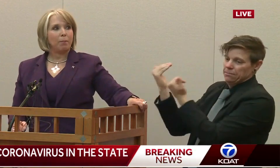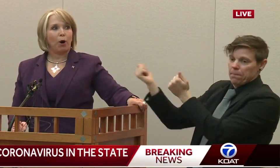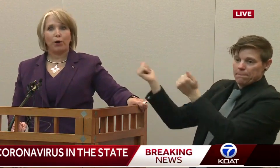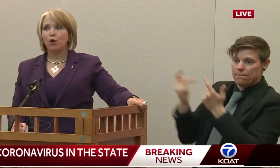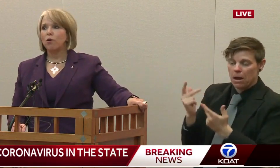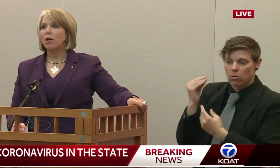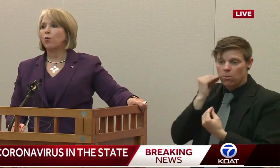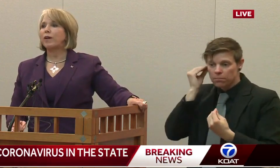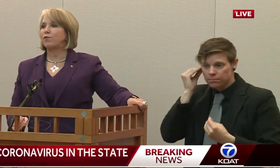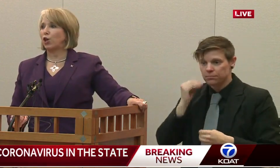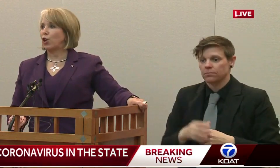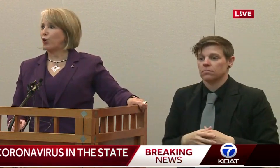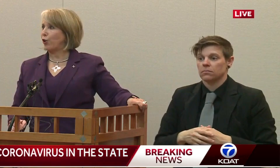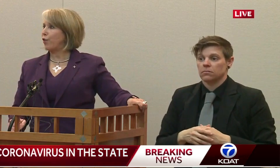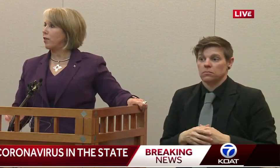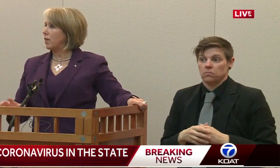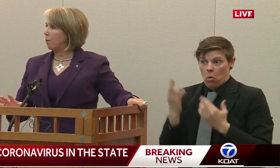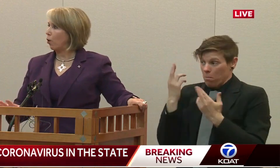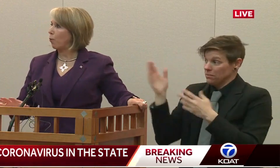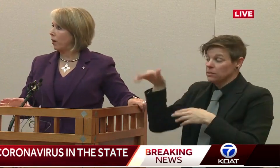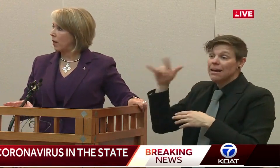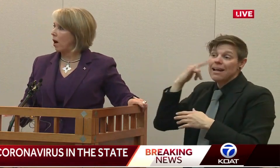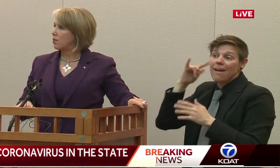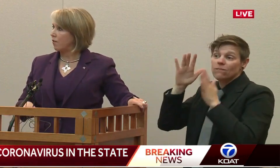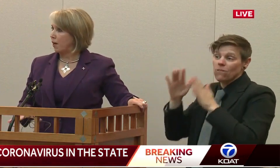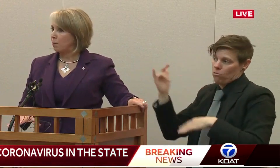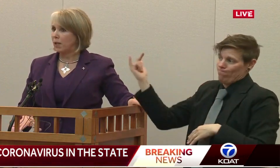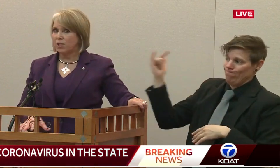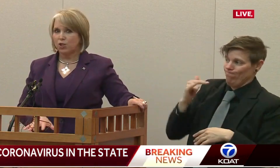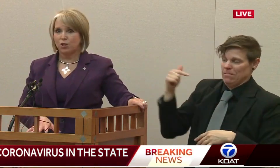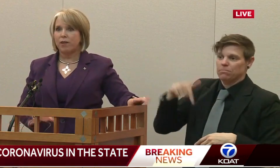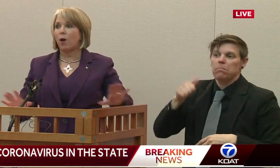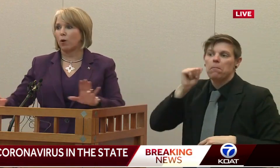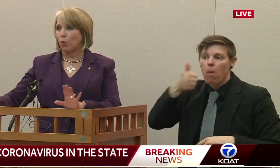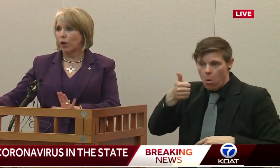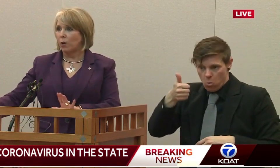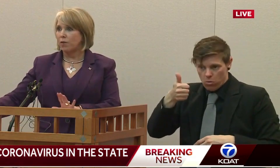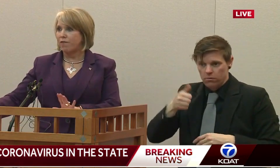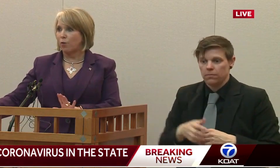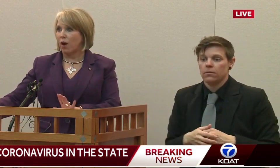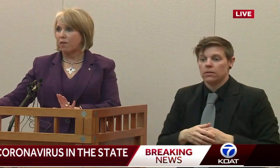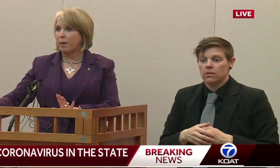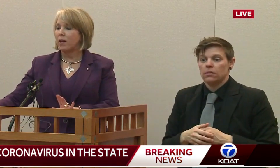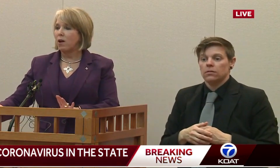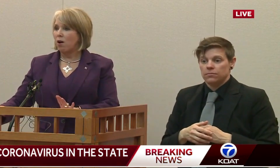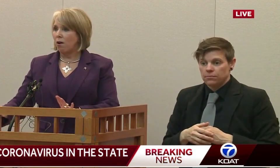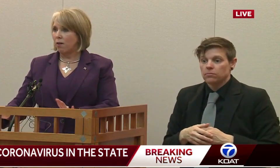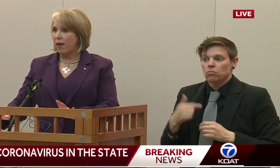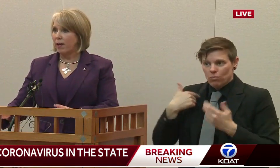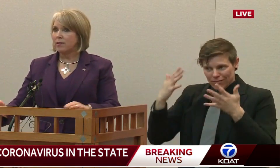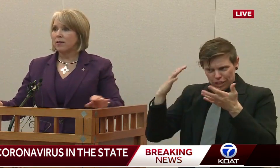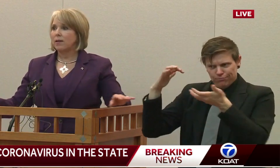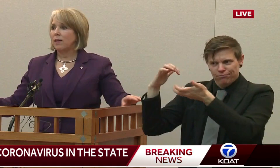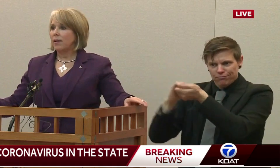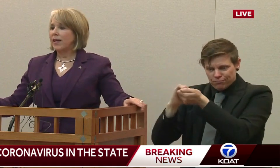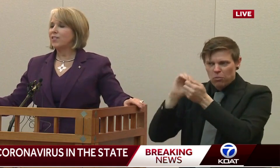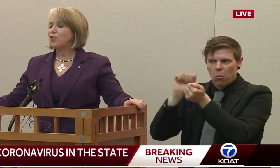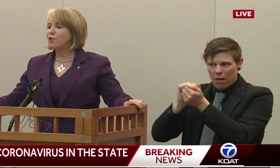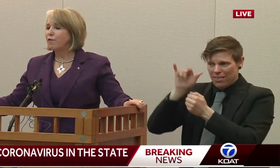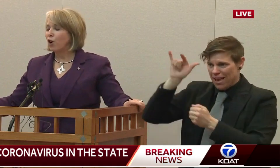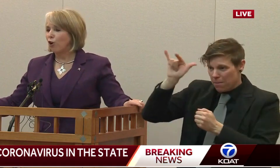by tomorrow. We have secured the appropriate kinds of airplanes to do that. We are working with the federal government on that.